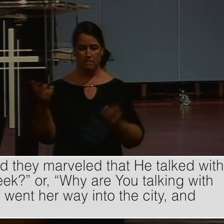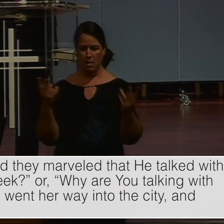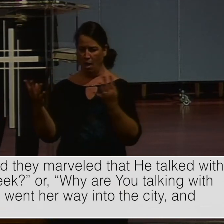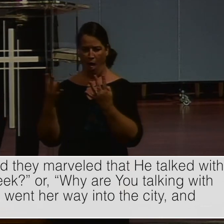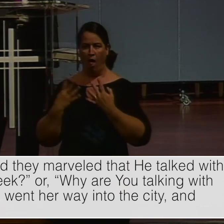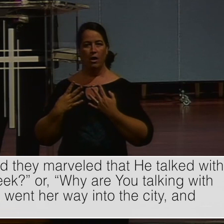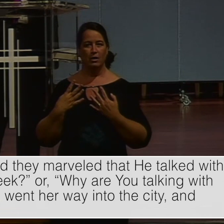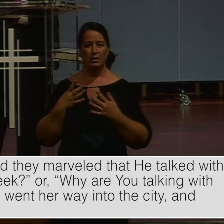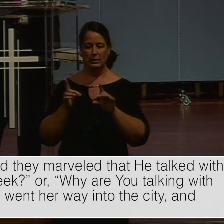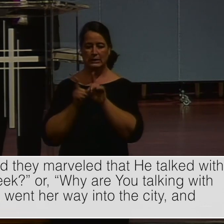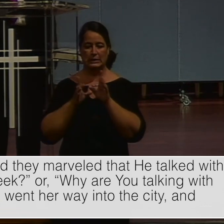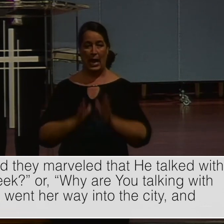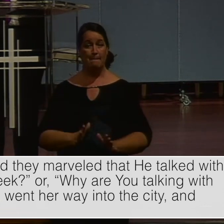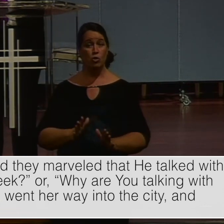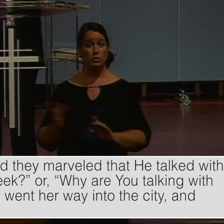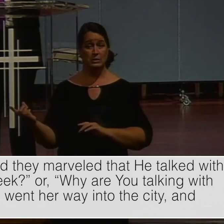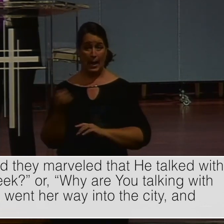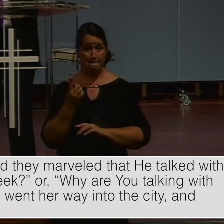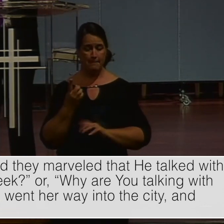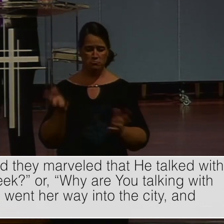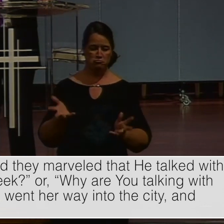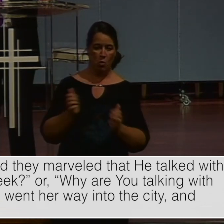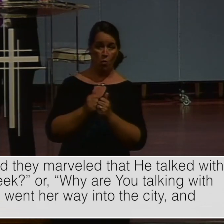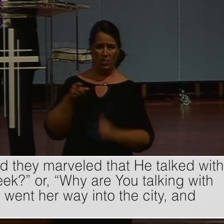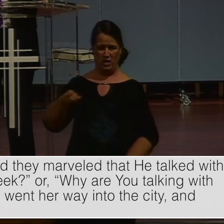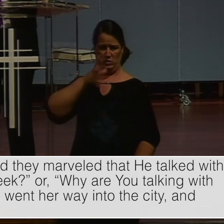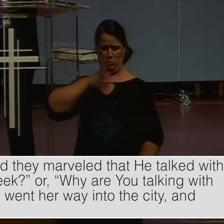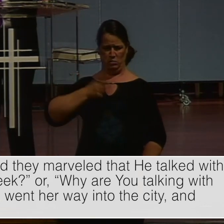Jewish men. Don't have any dealings. With Samaritans. Especially a woman.